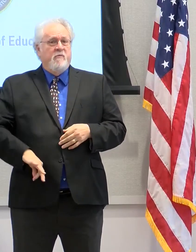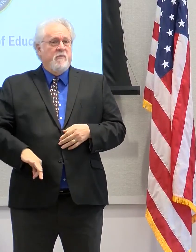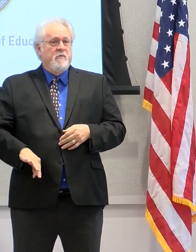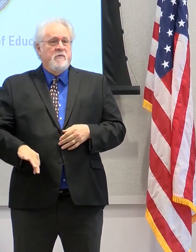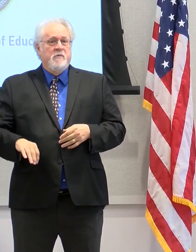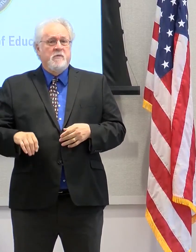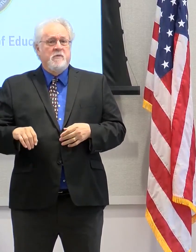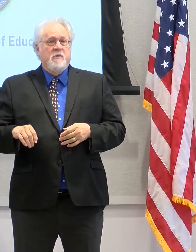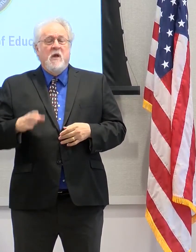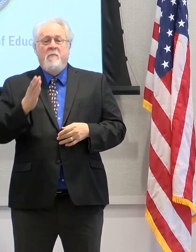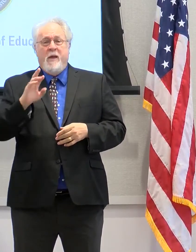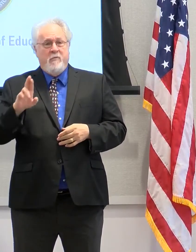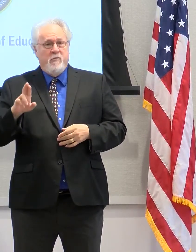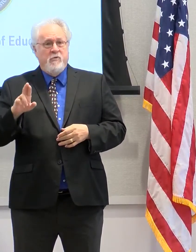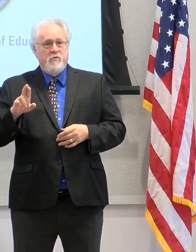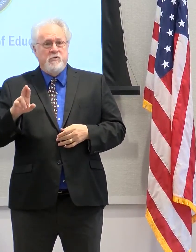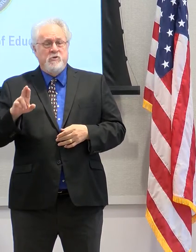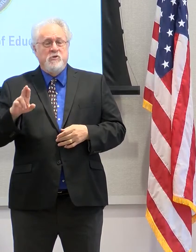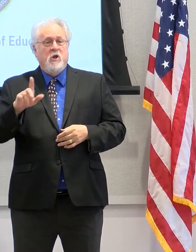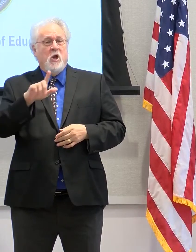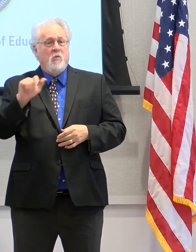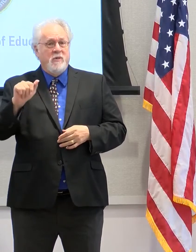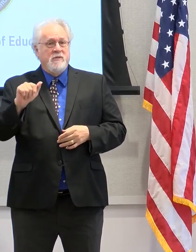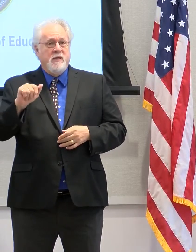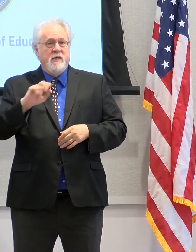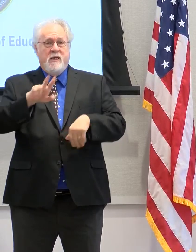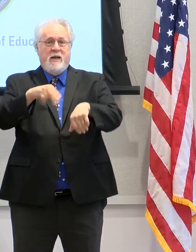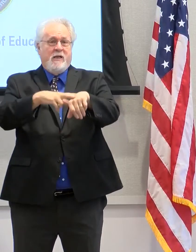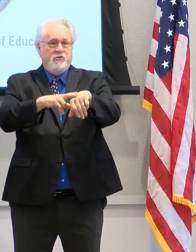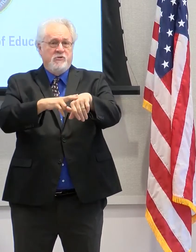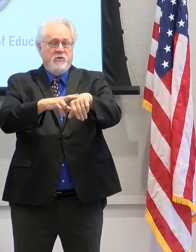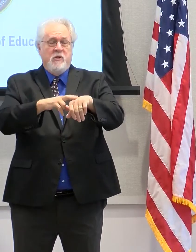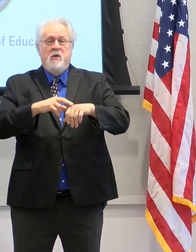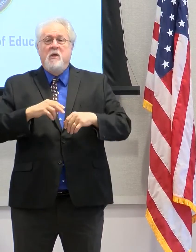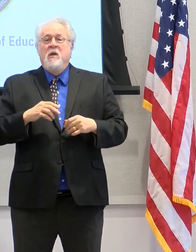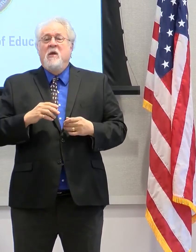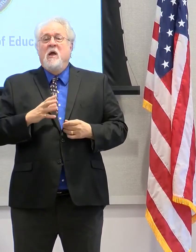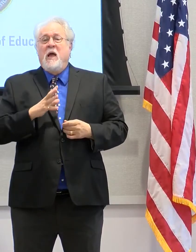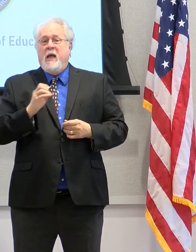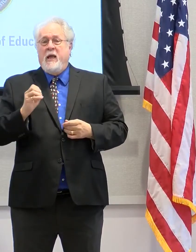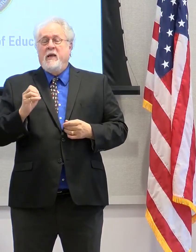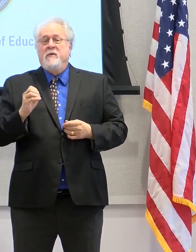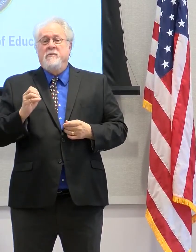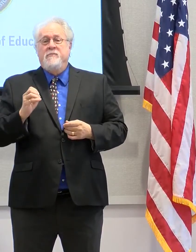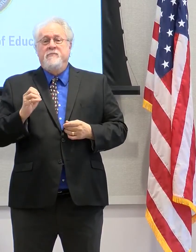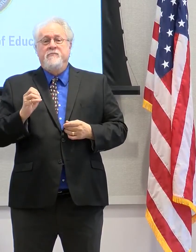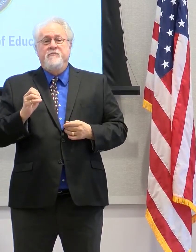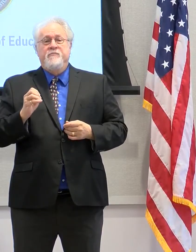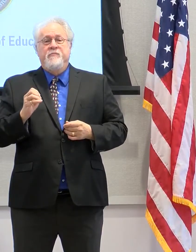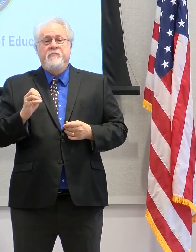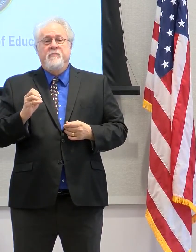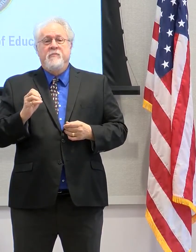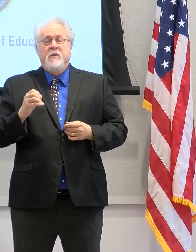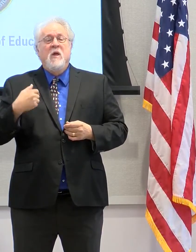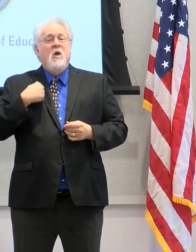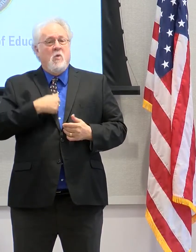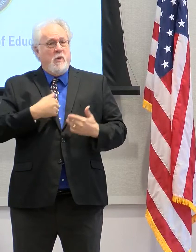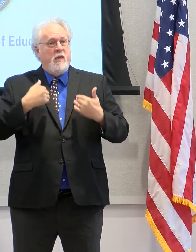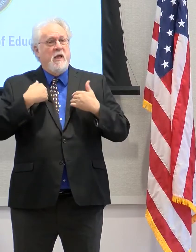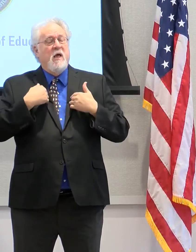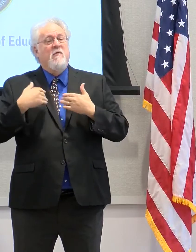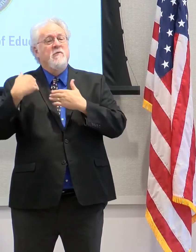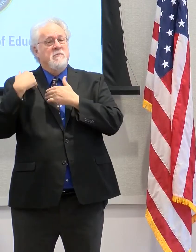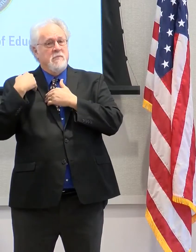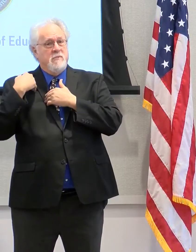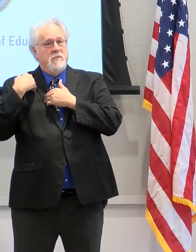Baton Rouge, for the state of Louisiana nationally. And I think we have a responsibility